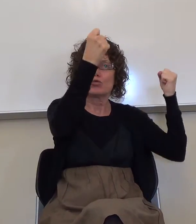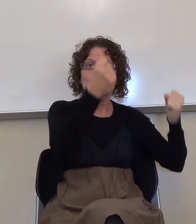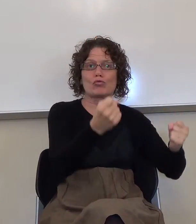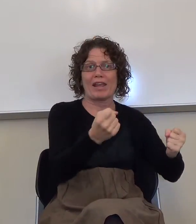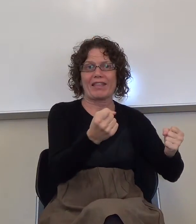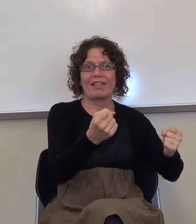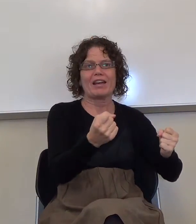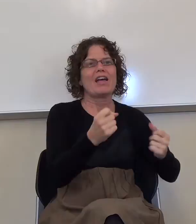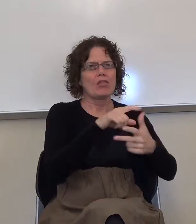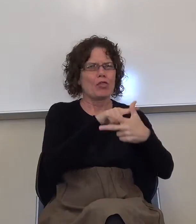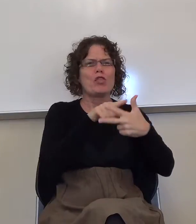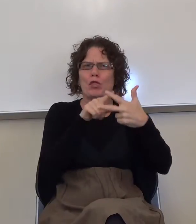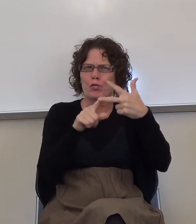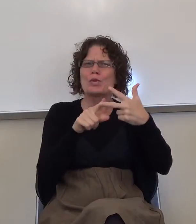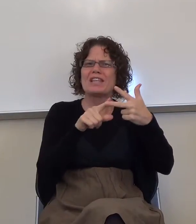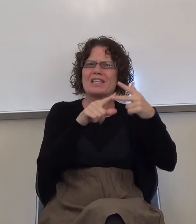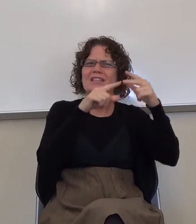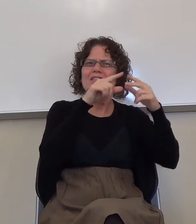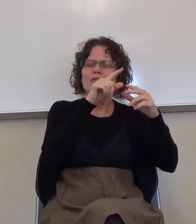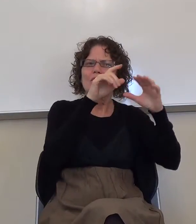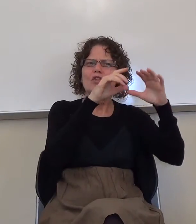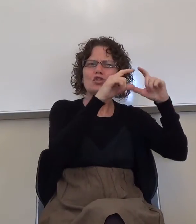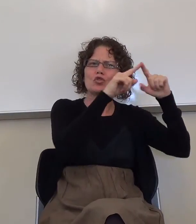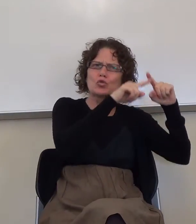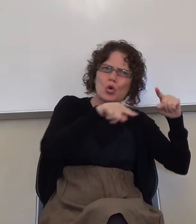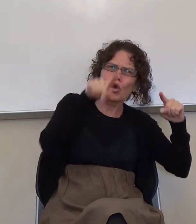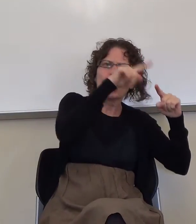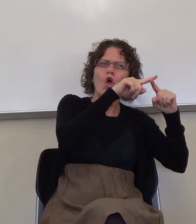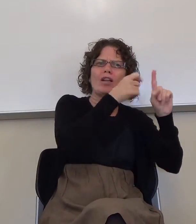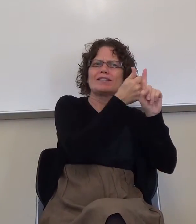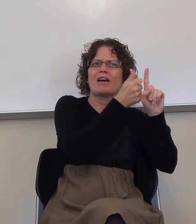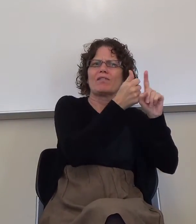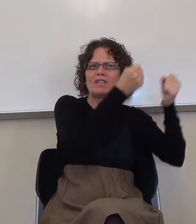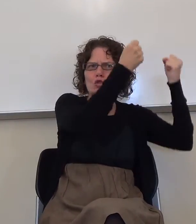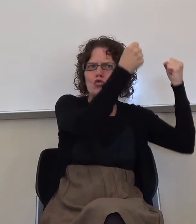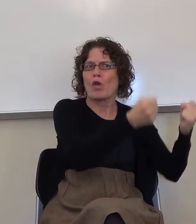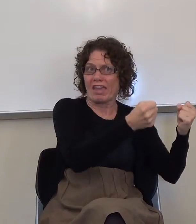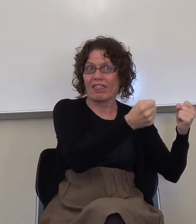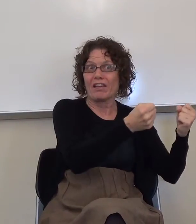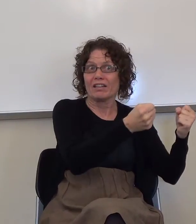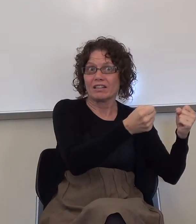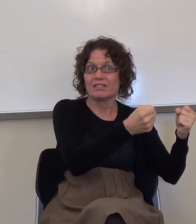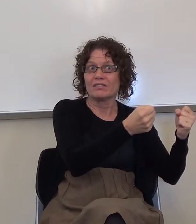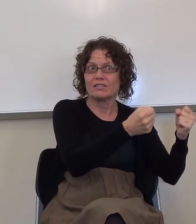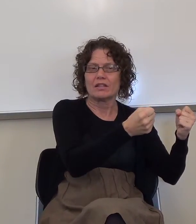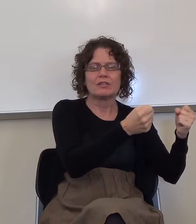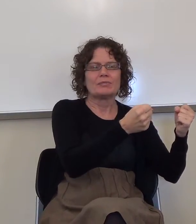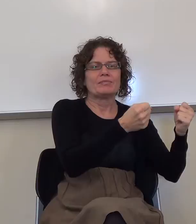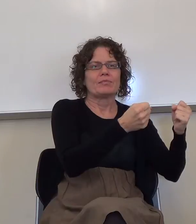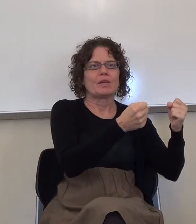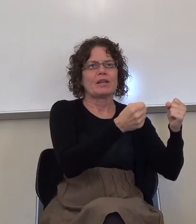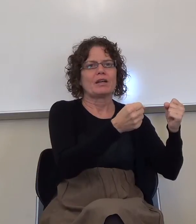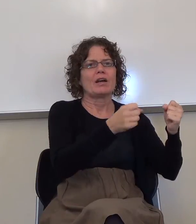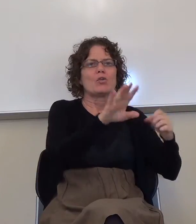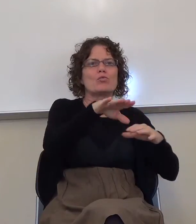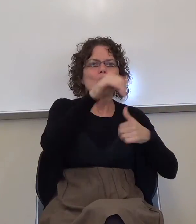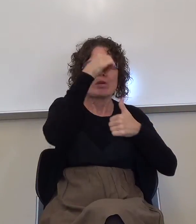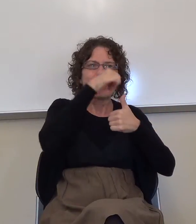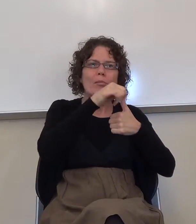are three strengths, like, like the person who missed, remember we talked about in that beginning thing, the person who misread